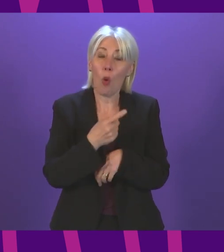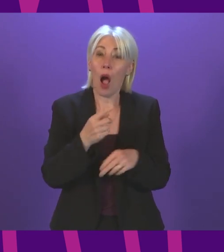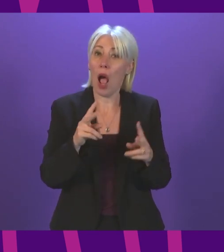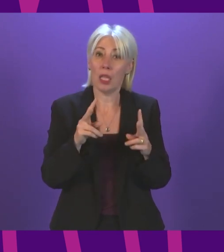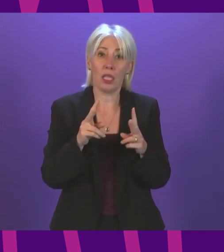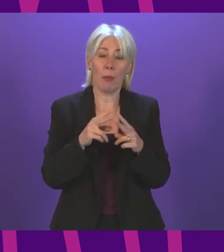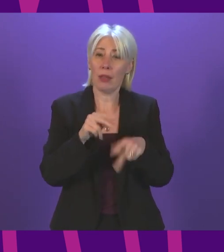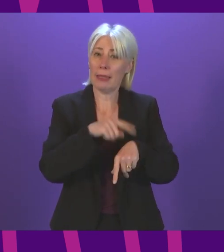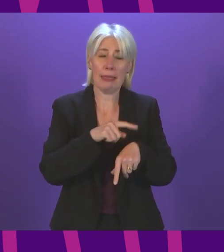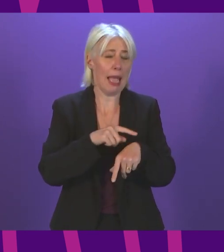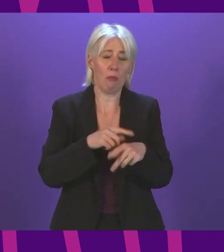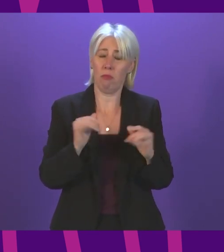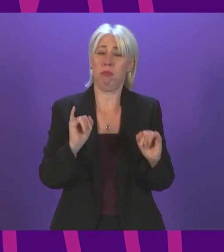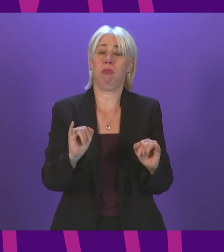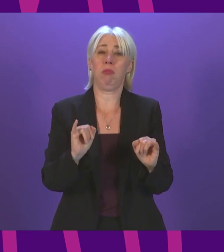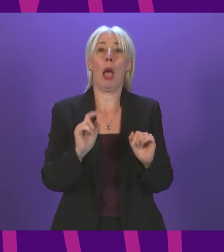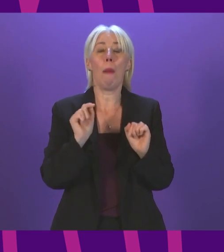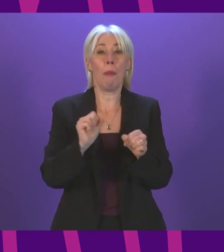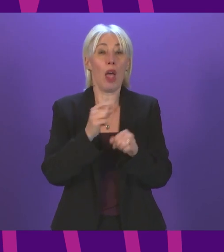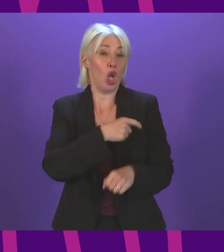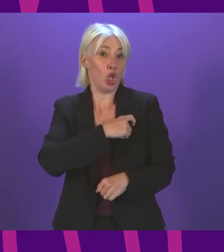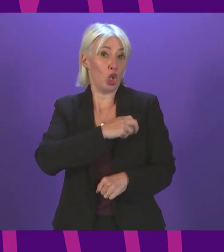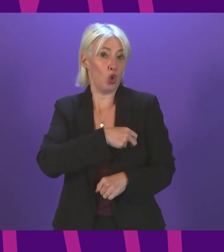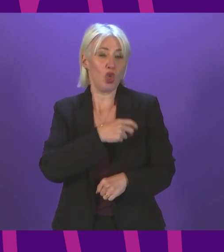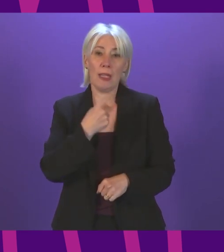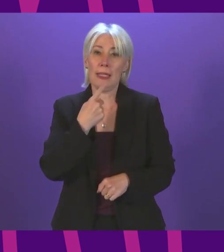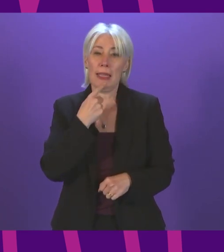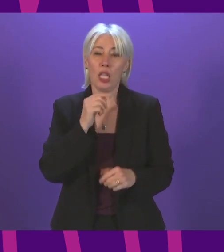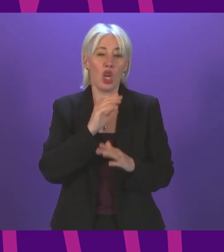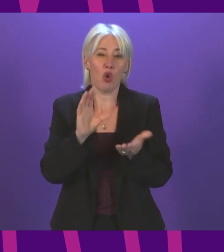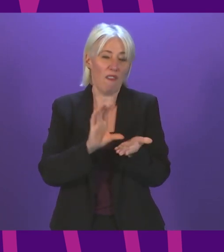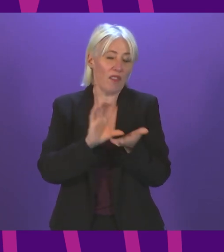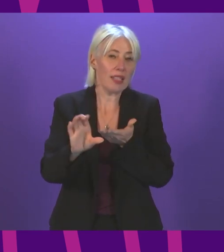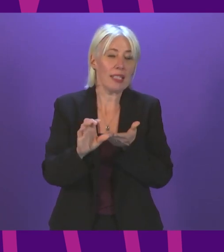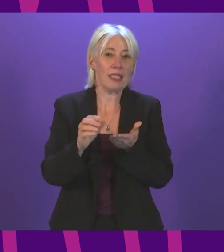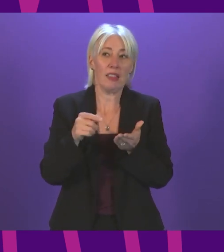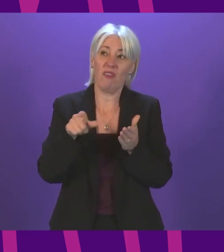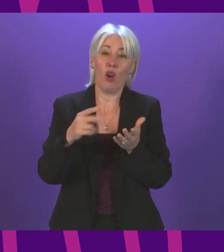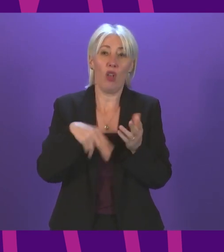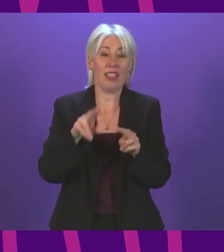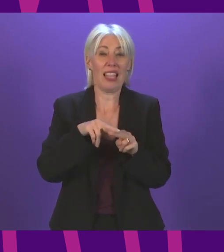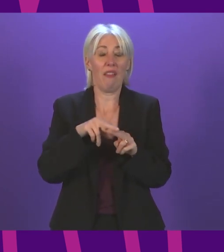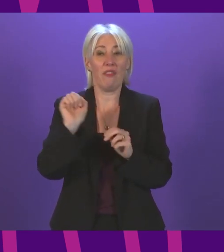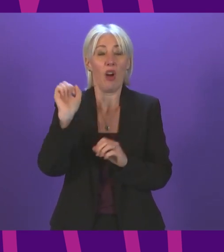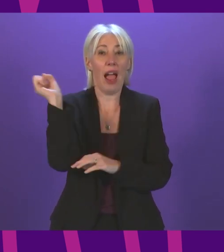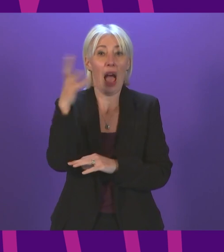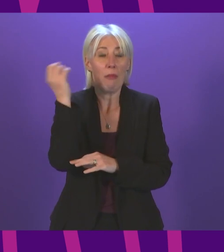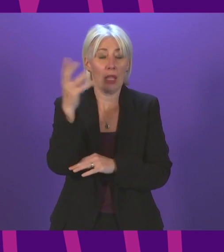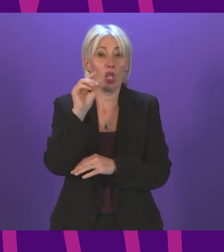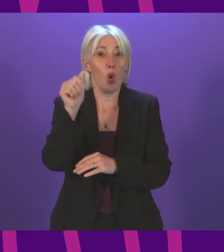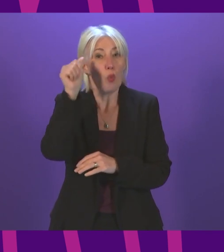GMB Scotland recently said the understaffing crisis in the ambulance service was already understood pre-COVID.